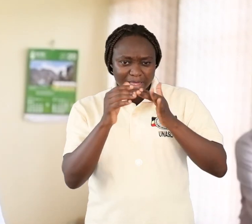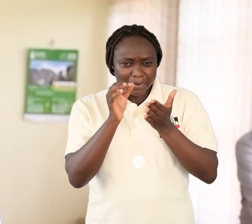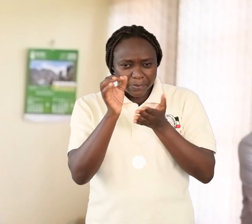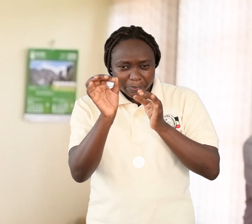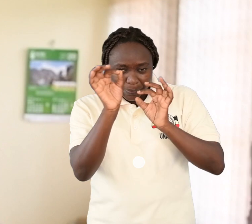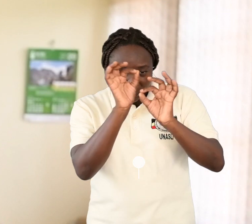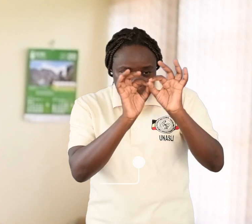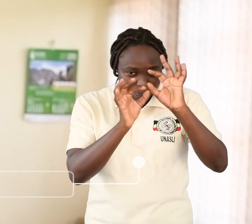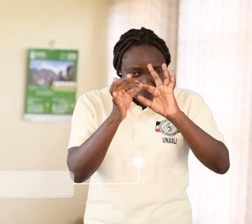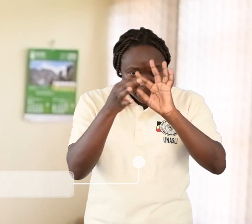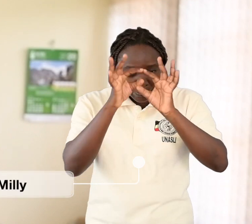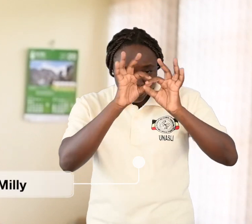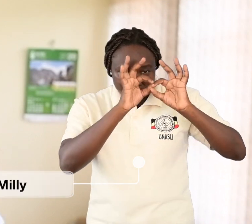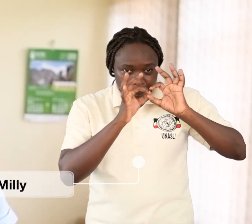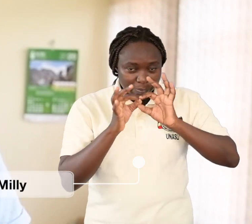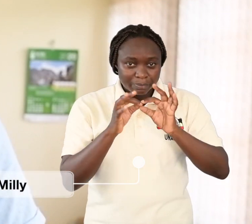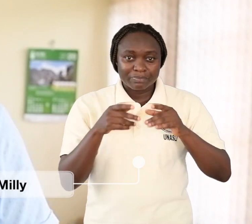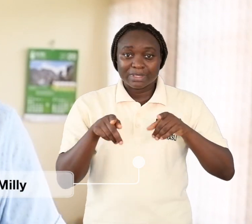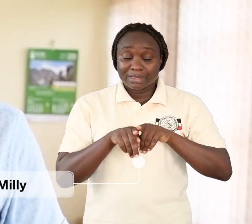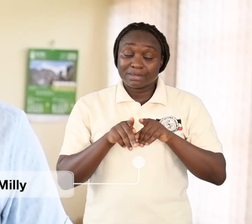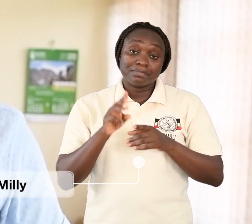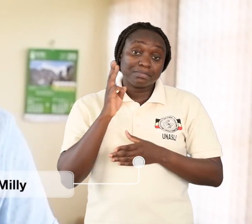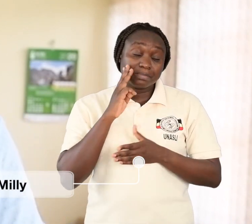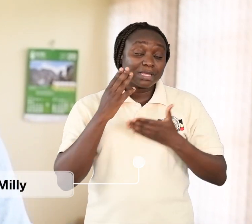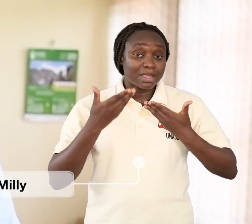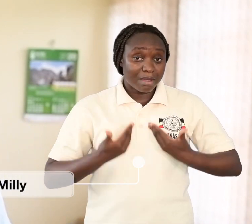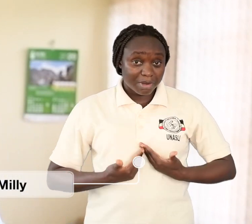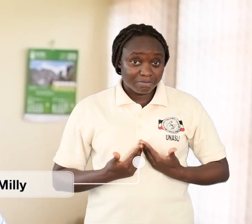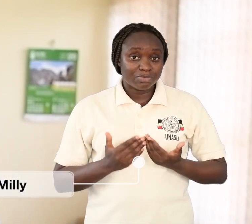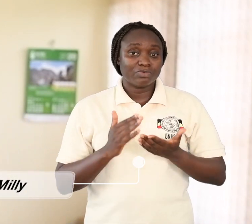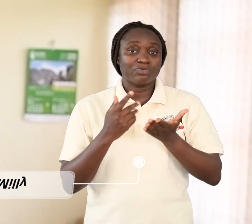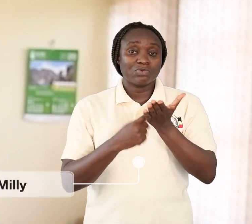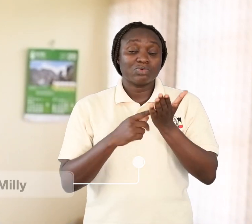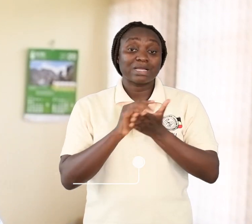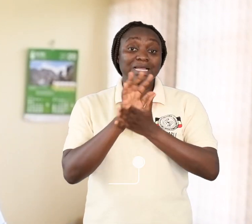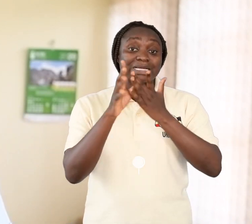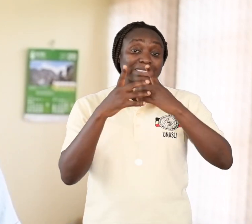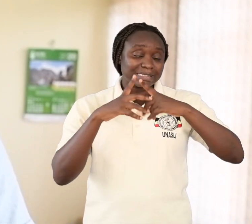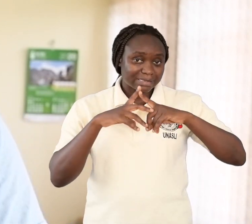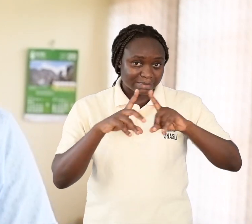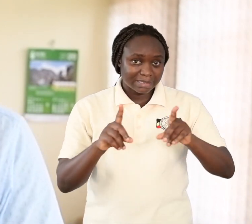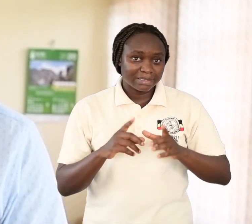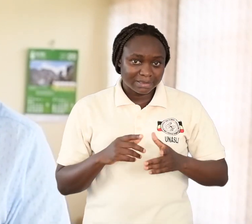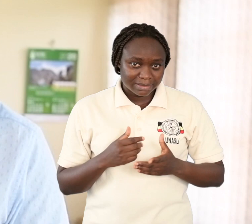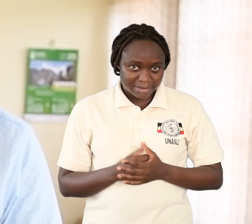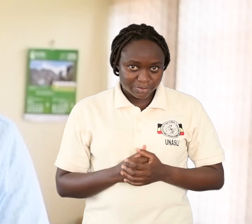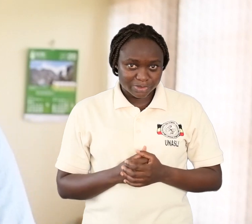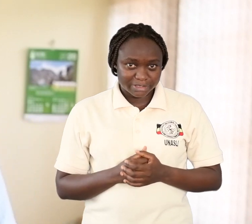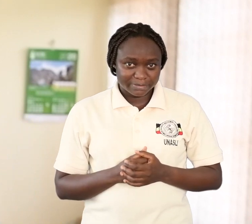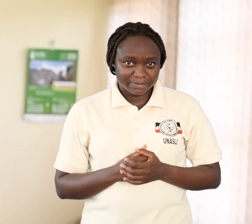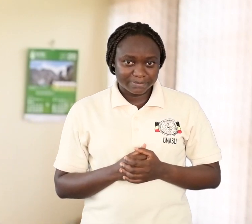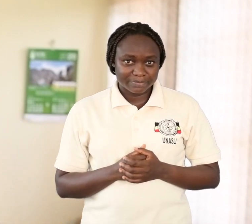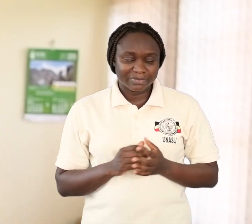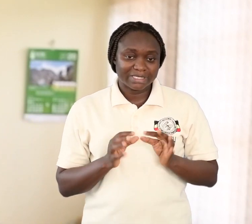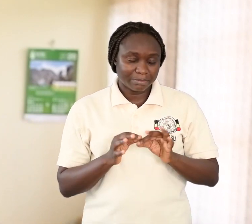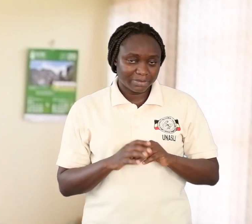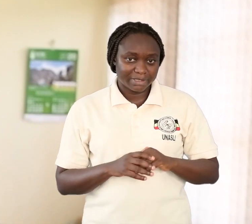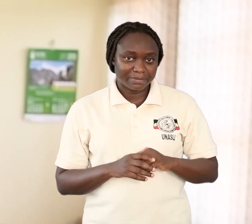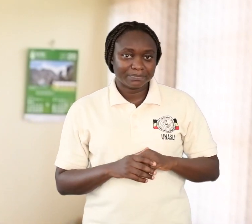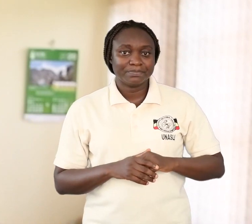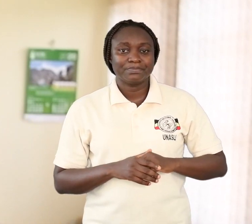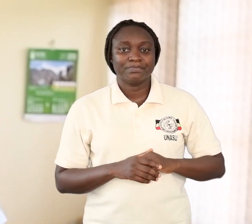together with my colleague Mili on sign language from the Uganda Sign Language Society.